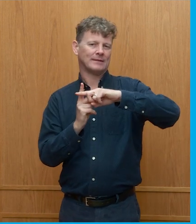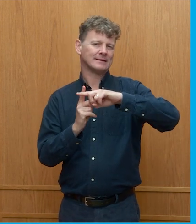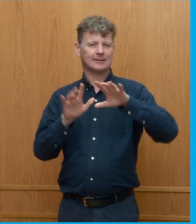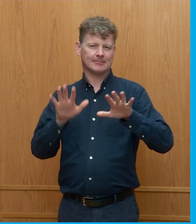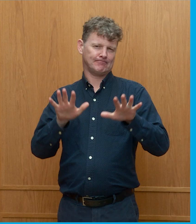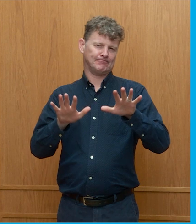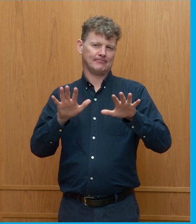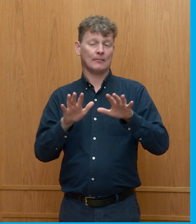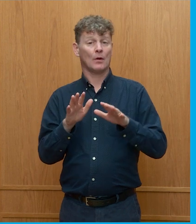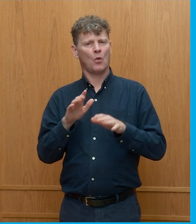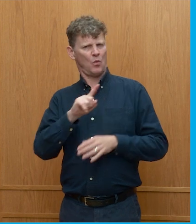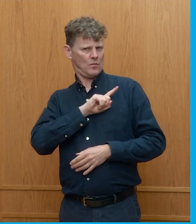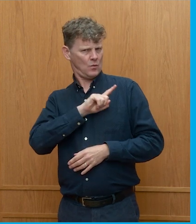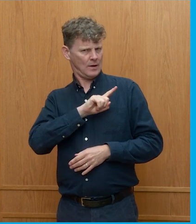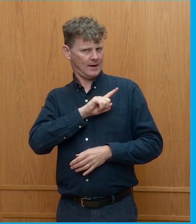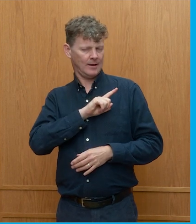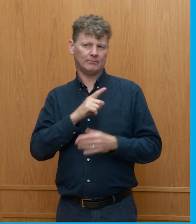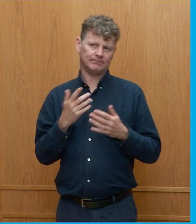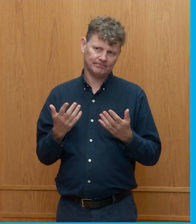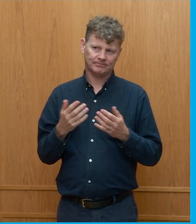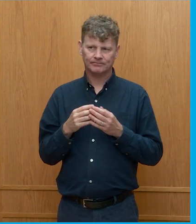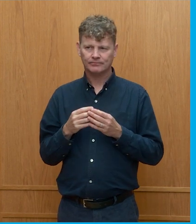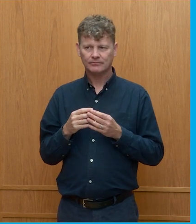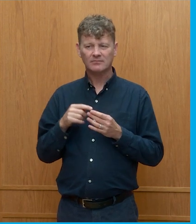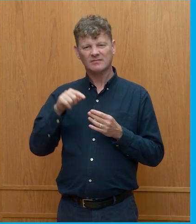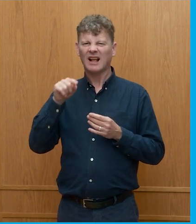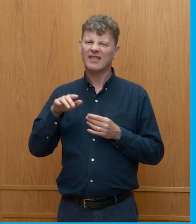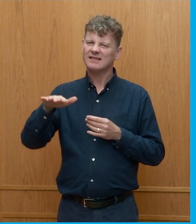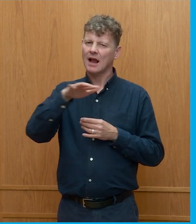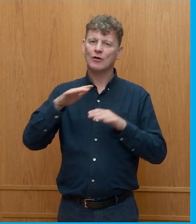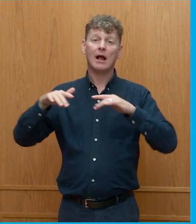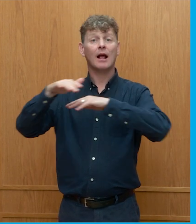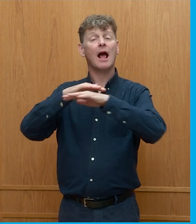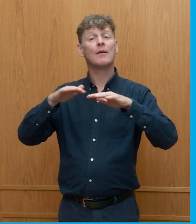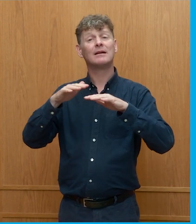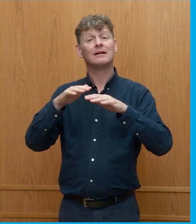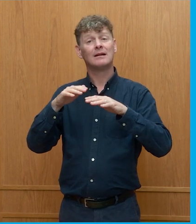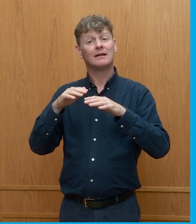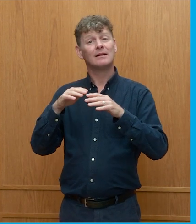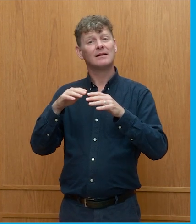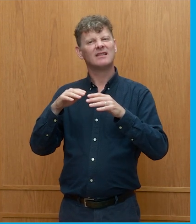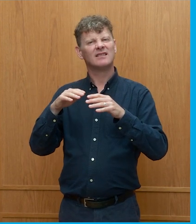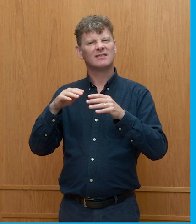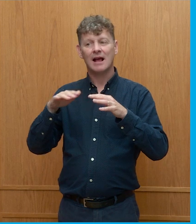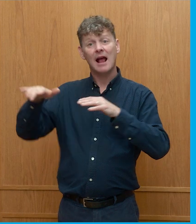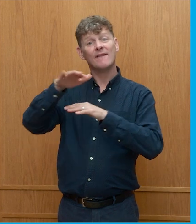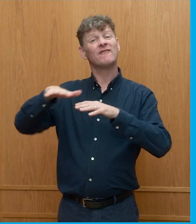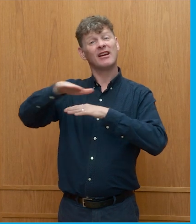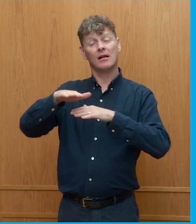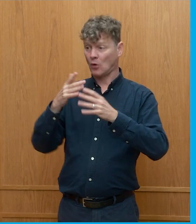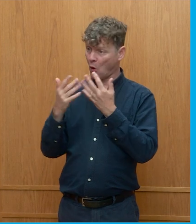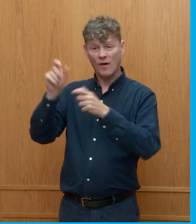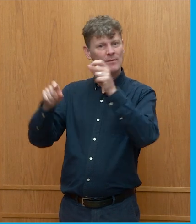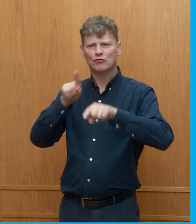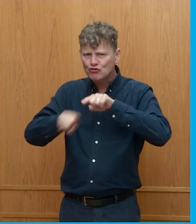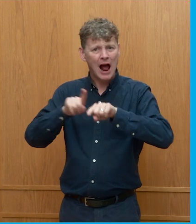because if you spend enough time in this space, you spend time with the people who are trying to solve this issue, and there's an awful